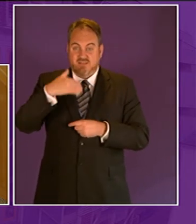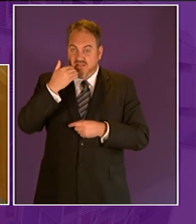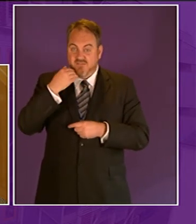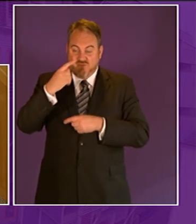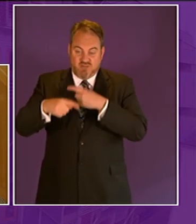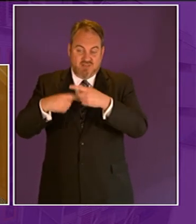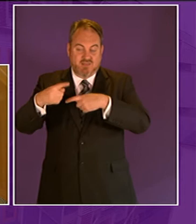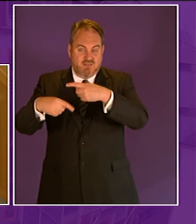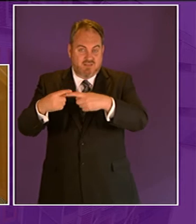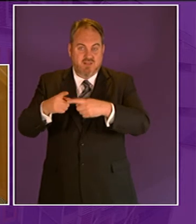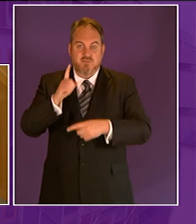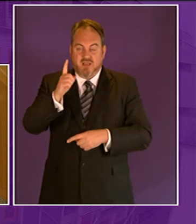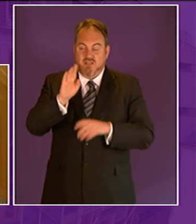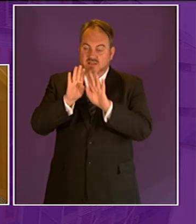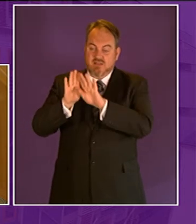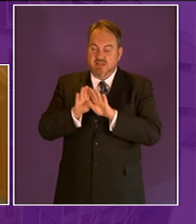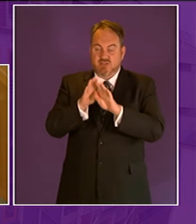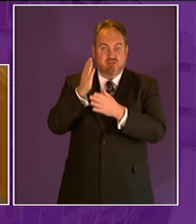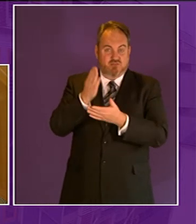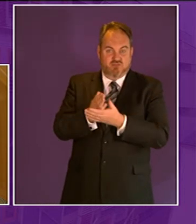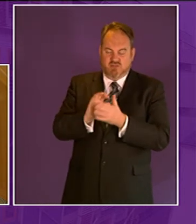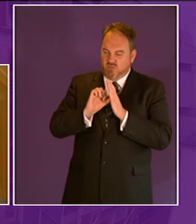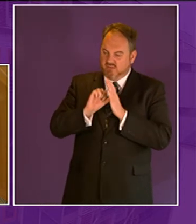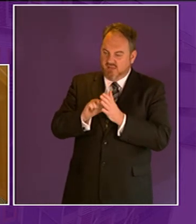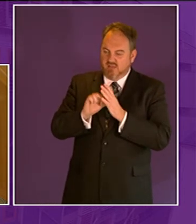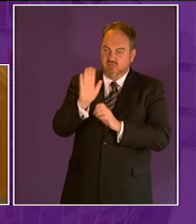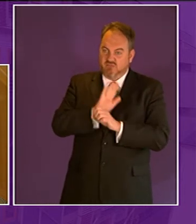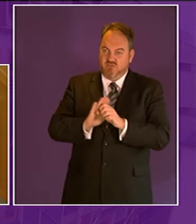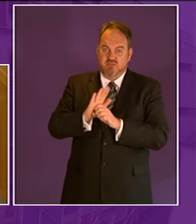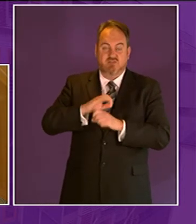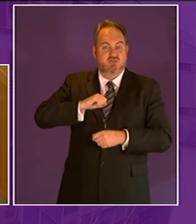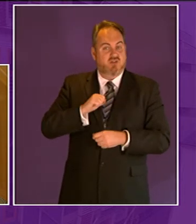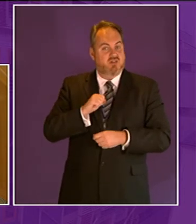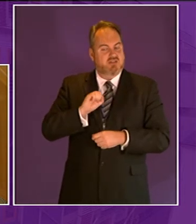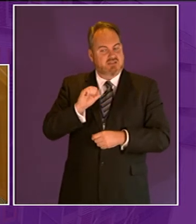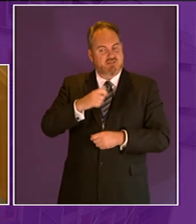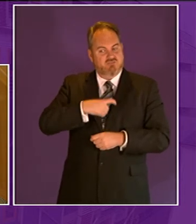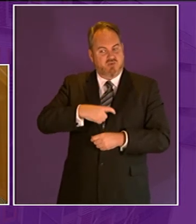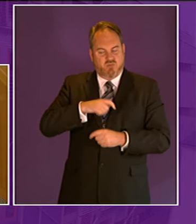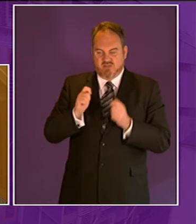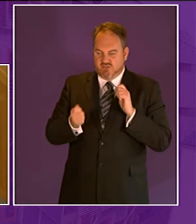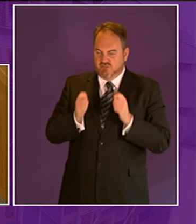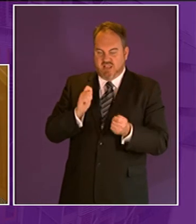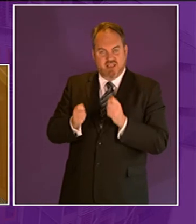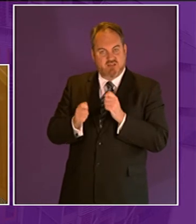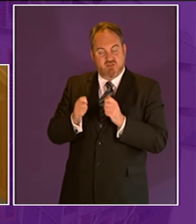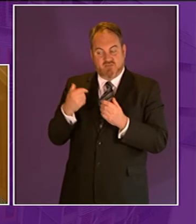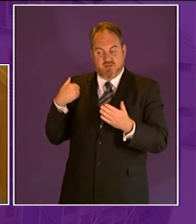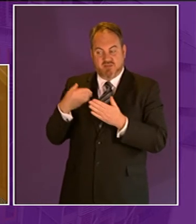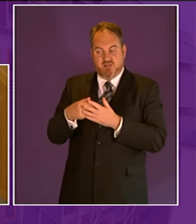the tireless work that the national trust does across the whole of scotland and its role has evolved over the last few decades outdoor learning has